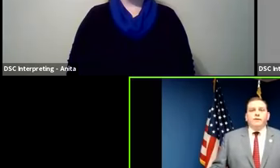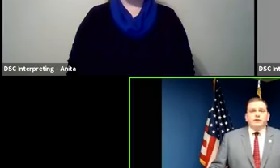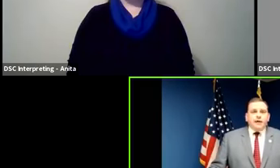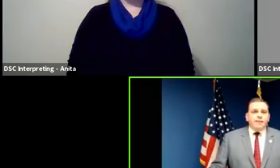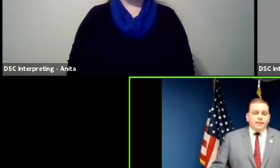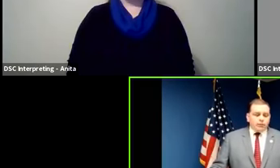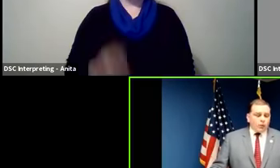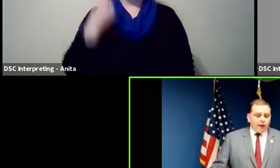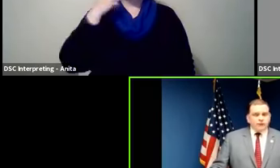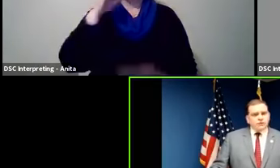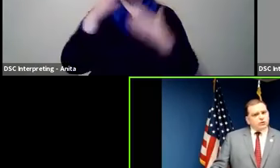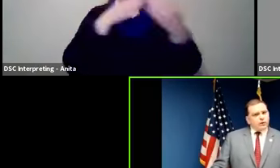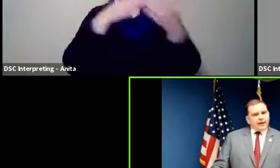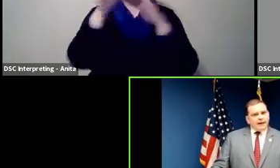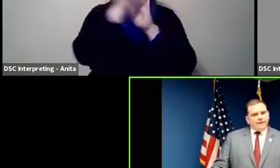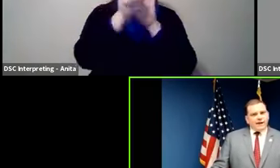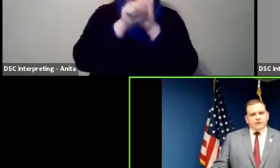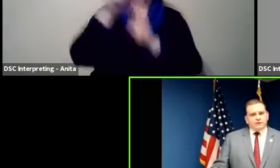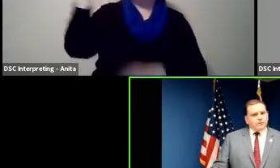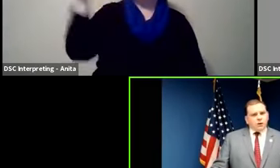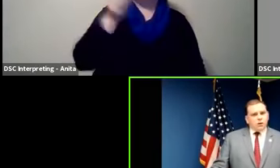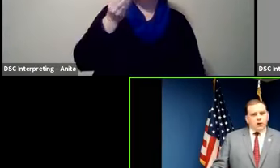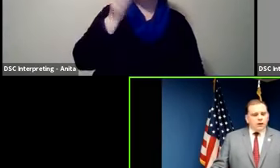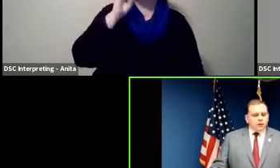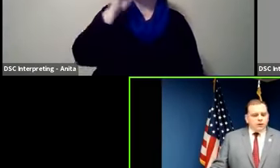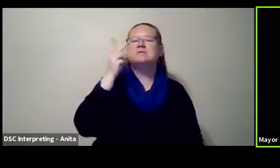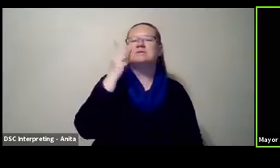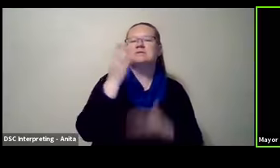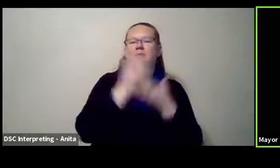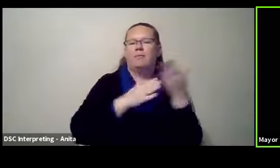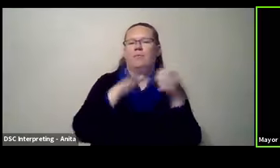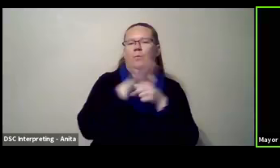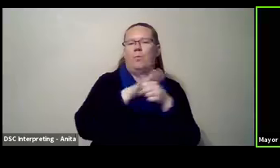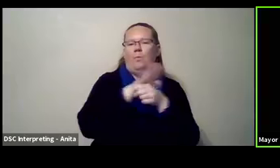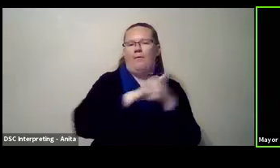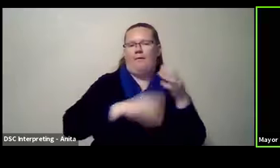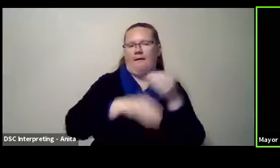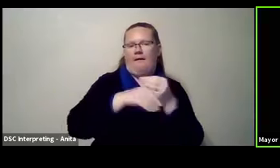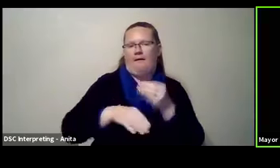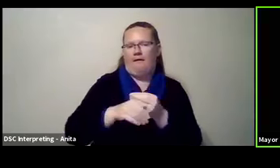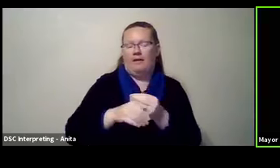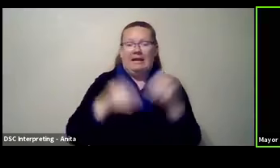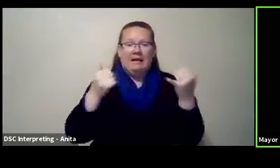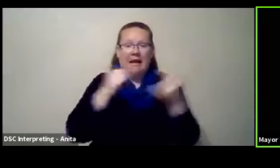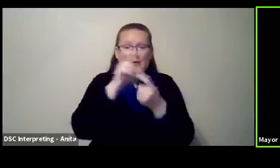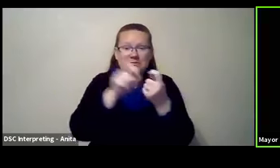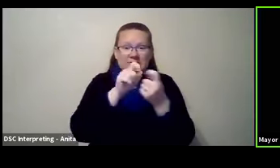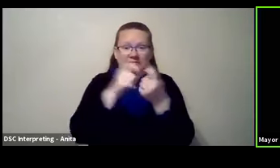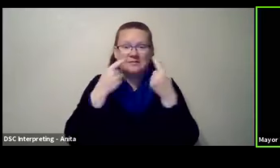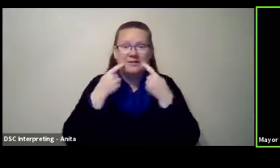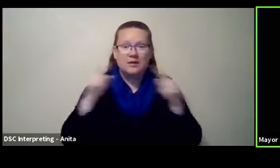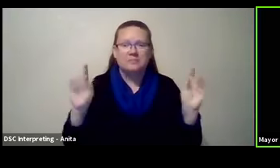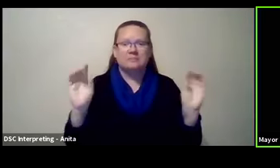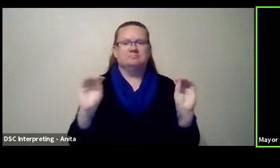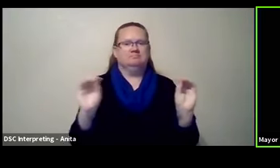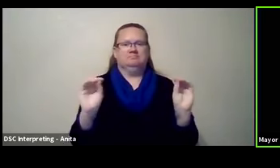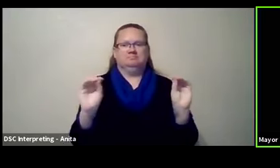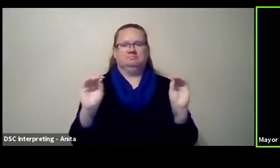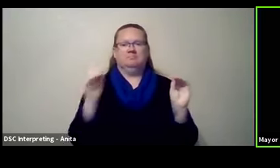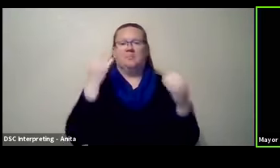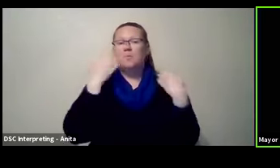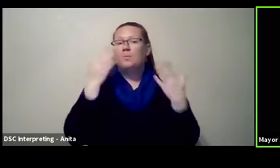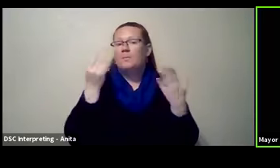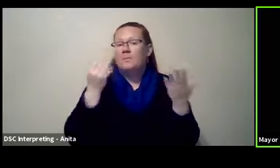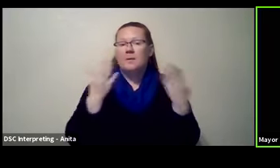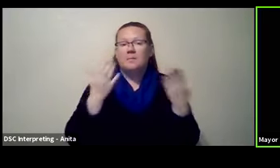whatever the state may be requiring. So I just want to kind of give that heads up. No, no announcement today as to what they may be, or if they will even be